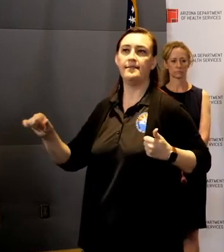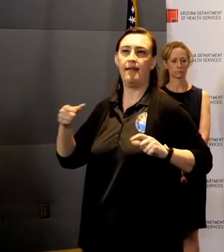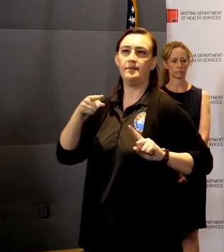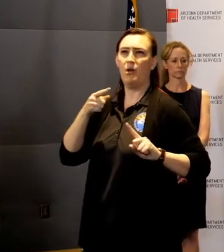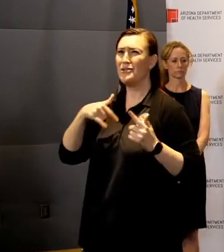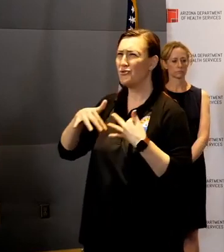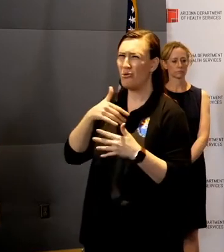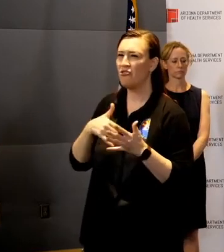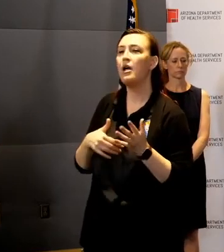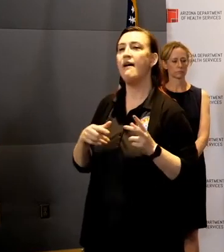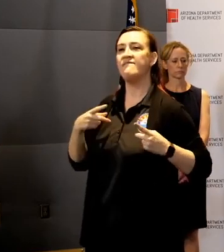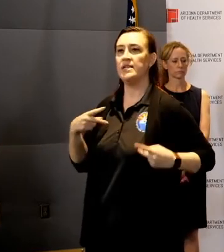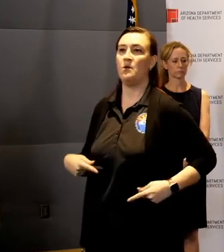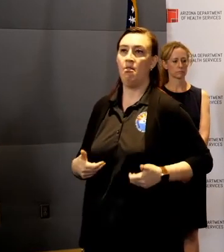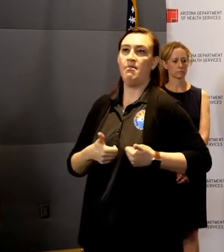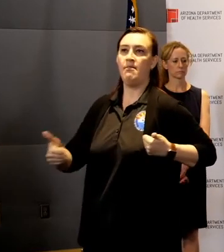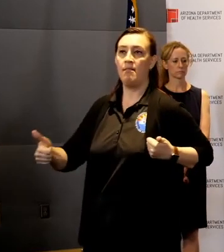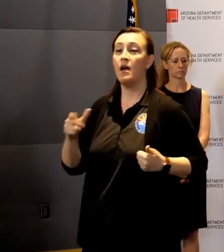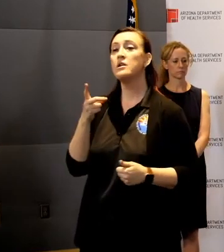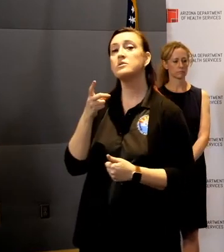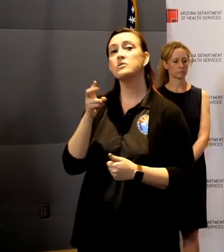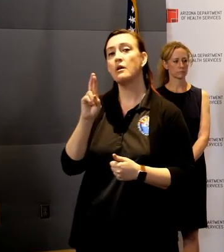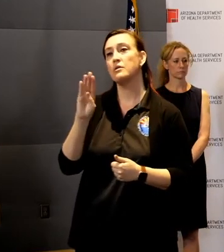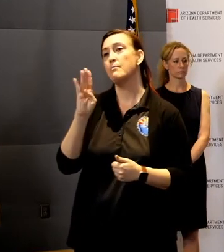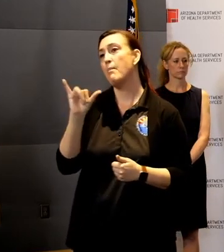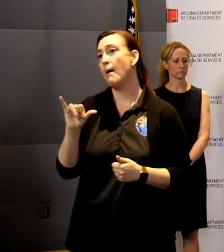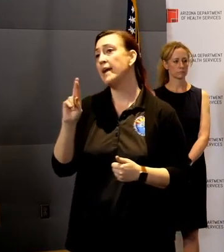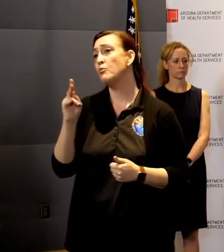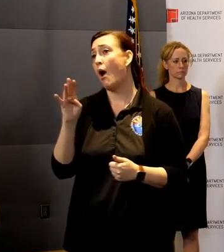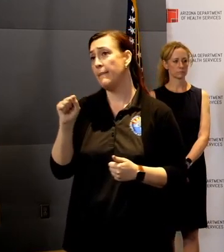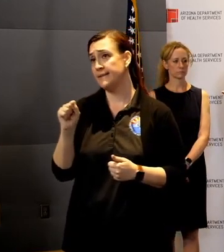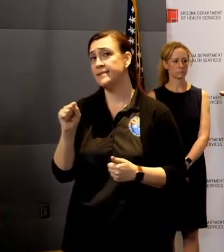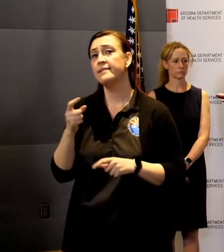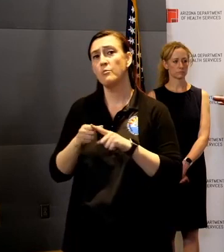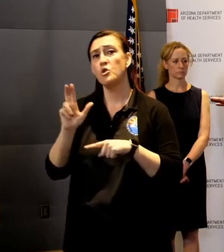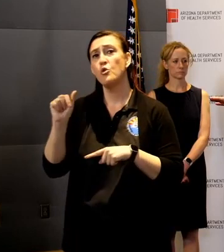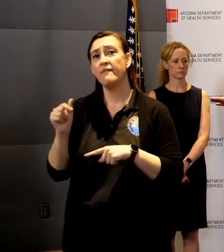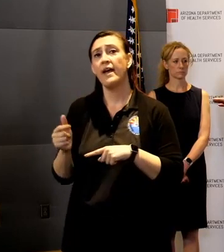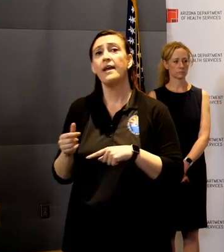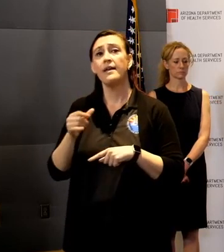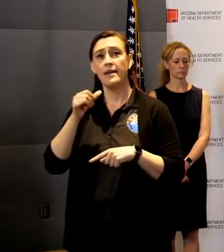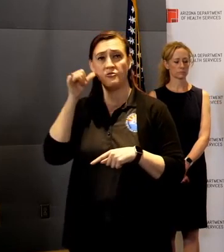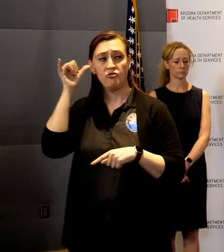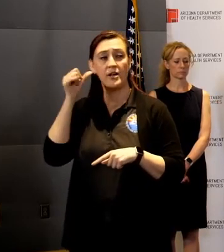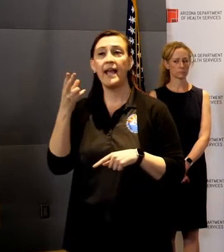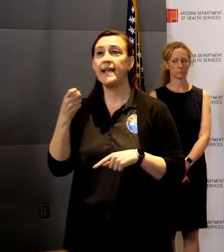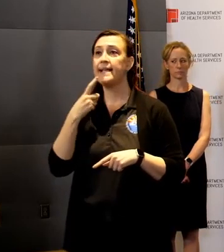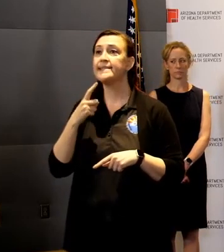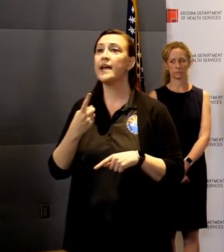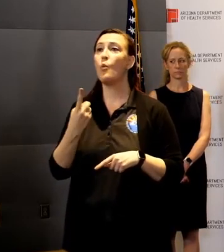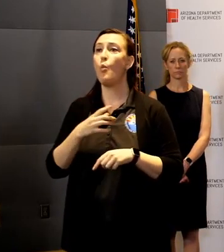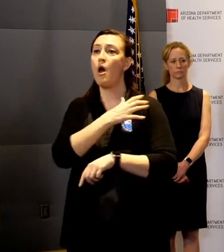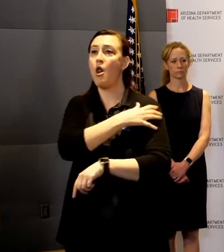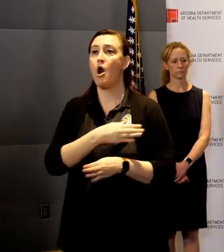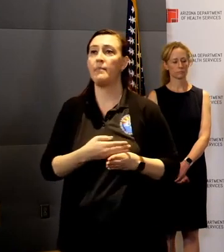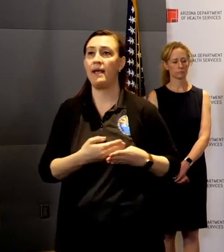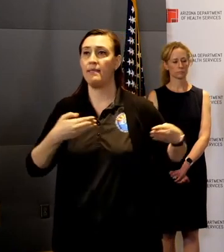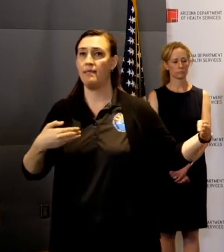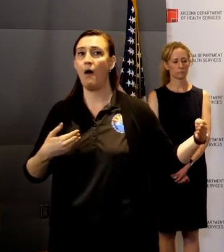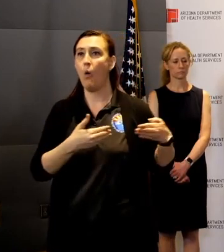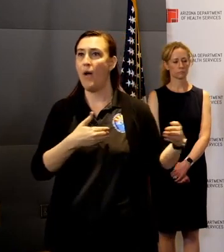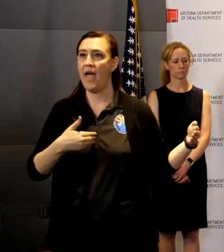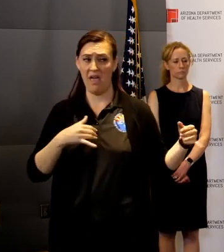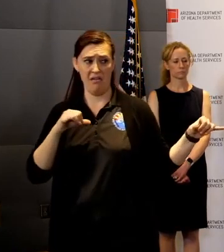Dr. Bobby Robbins of the U of A last week, and he said, you know, you want to be at least an arm length away. That's not quite six feet, but